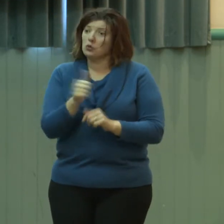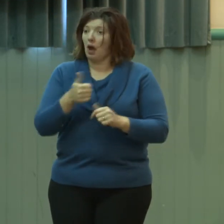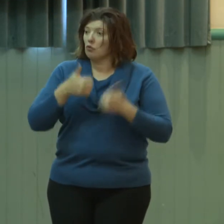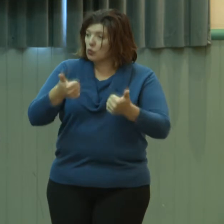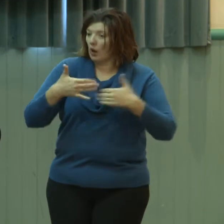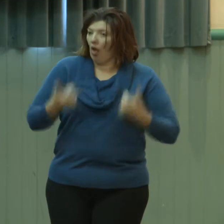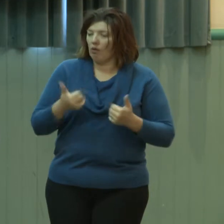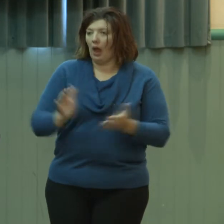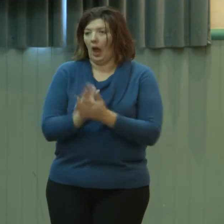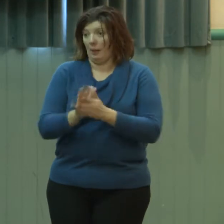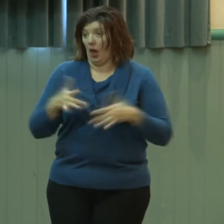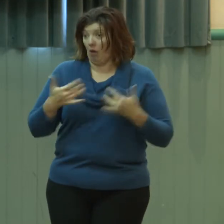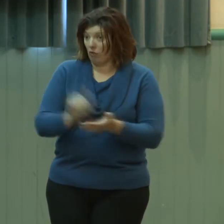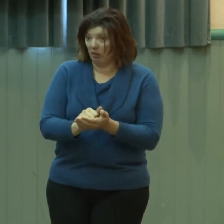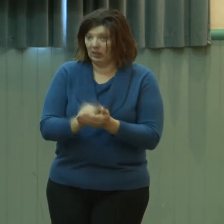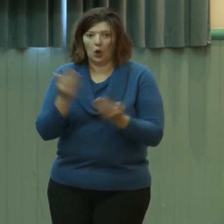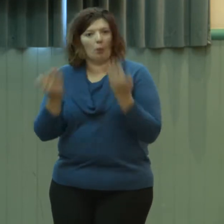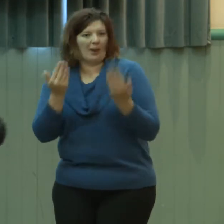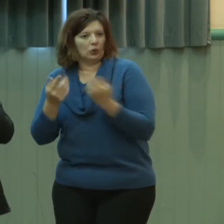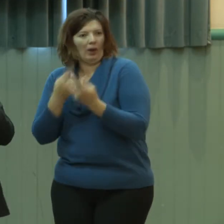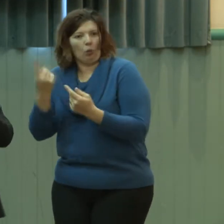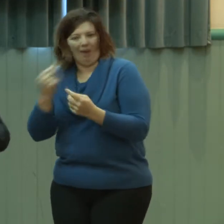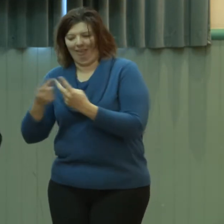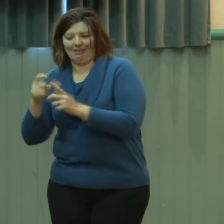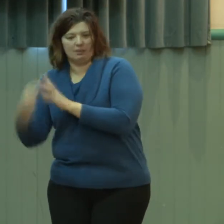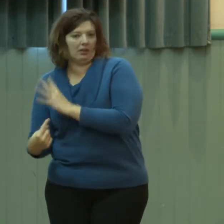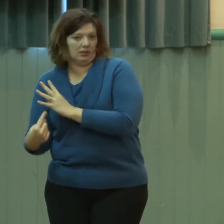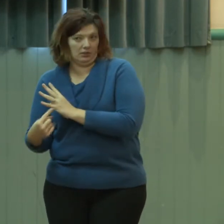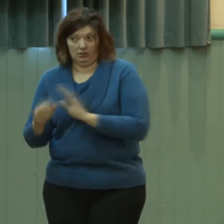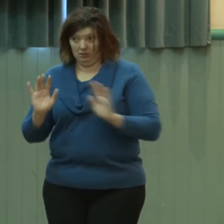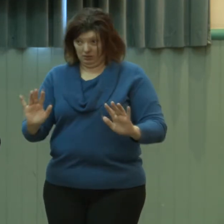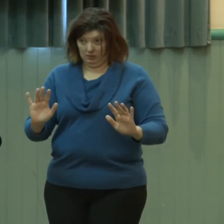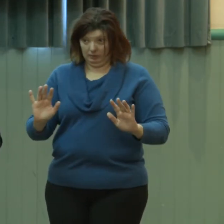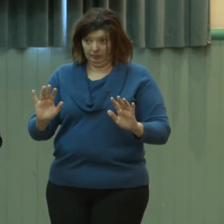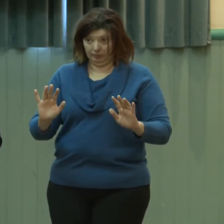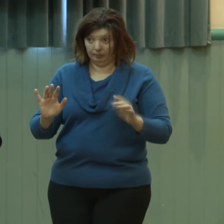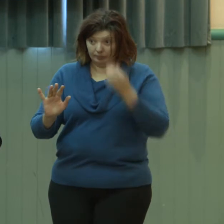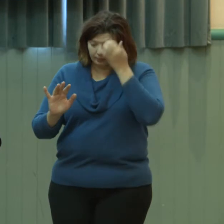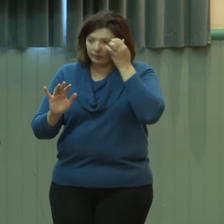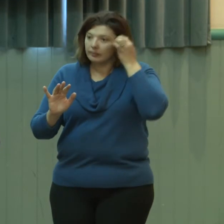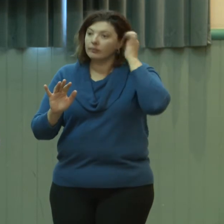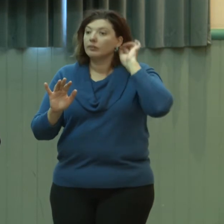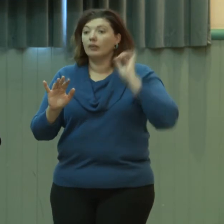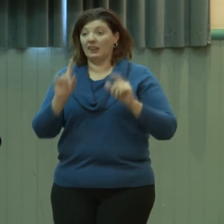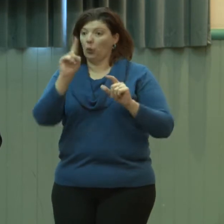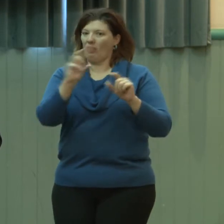with big chromosomal abnormalities. So that's the first third. The second third are usually acquired, so they'd be things like perinatal